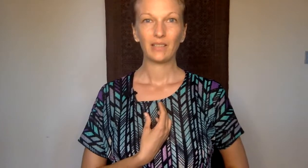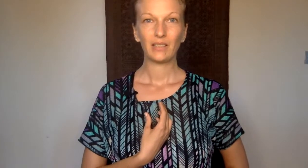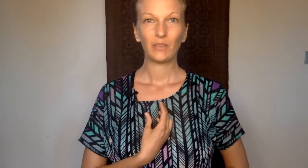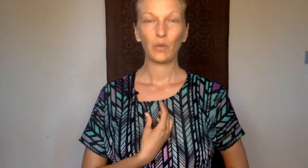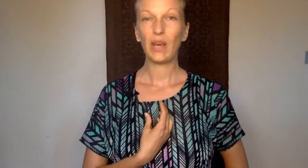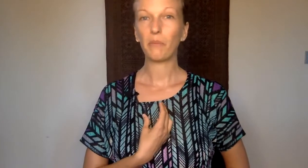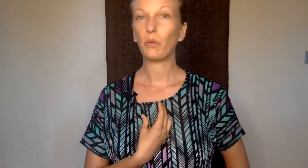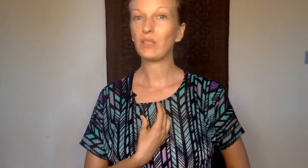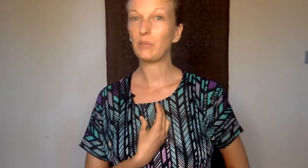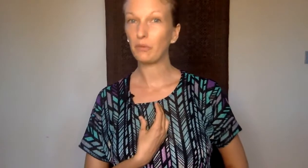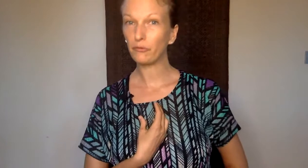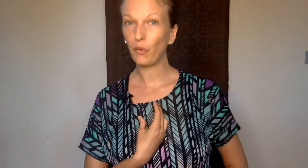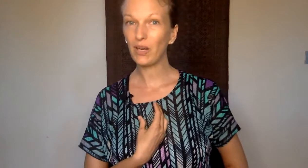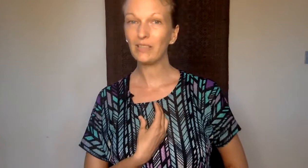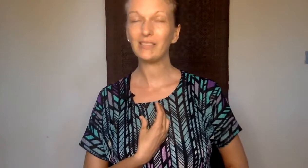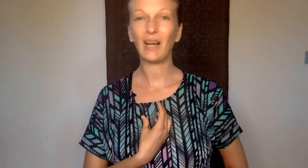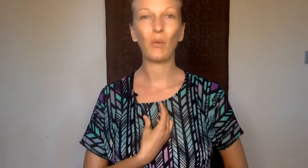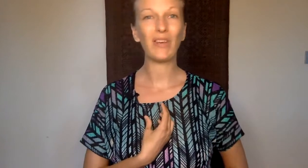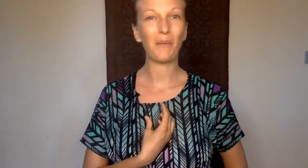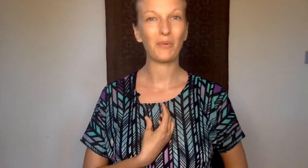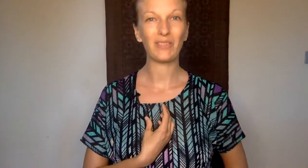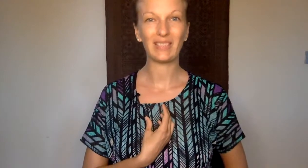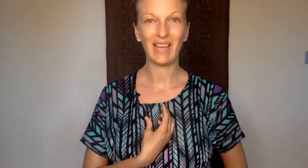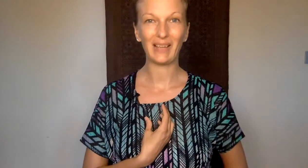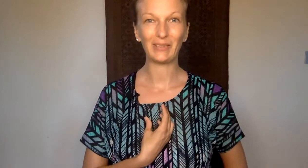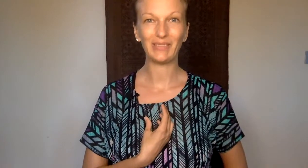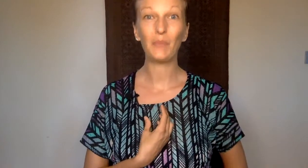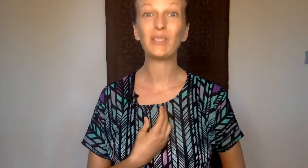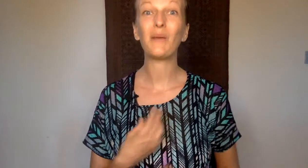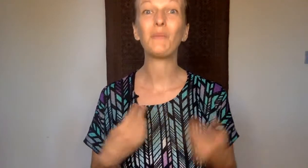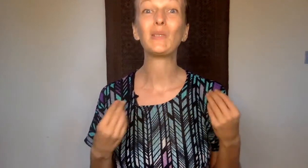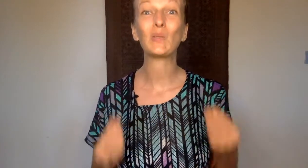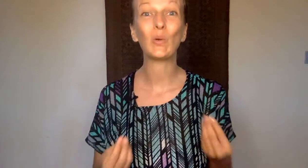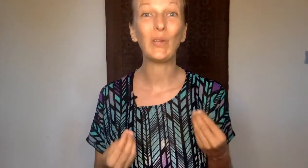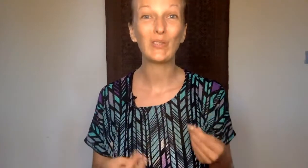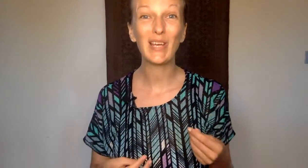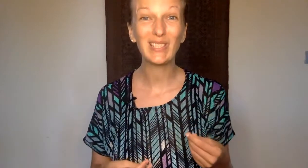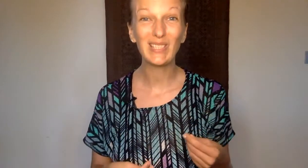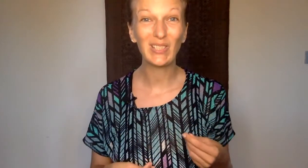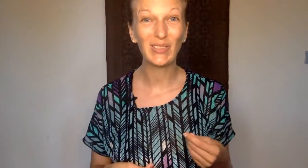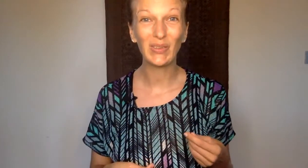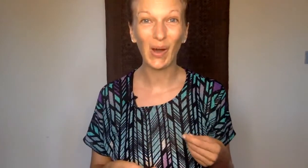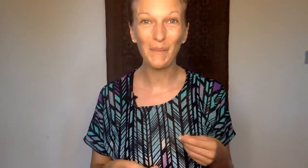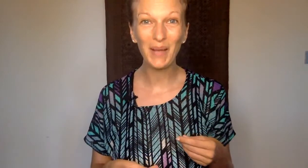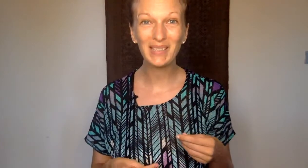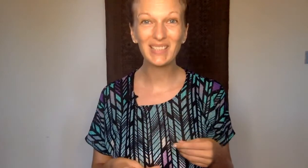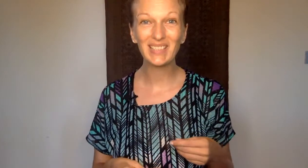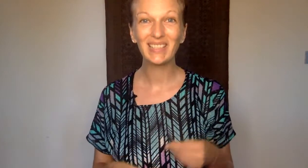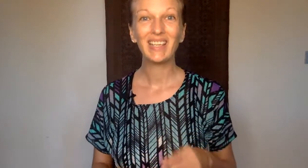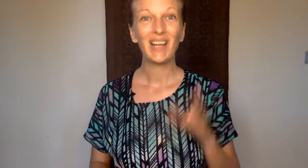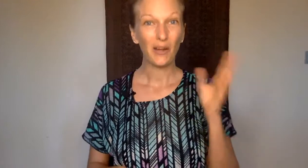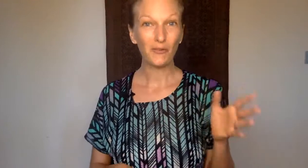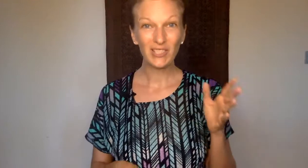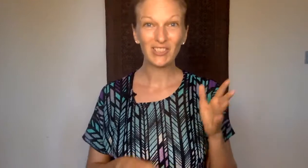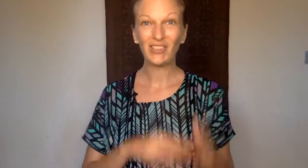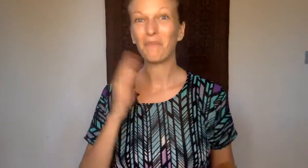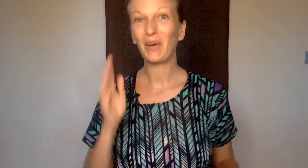What number was it before? And what number is now? I would be so interested to hear in the comments. Original number.